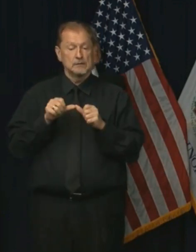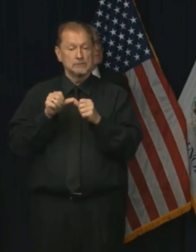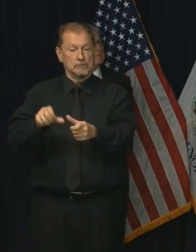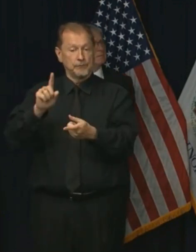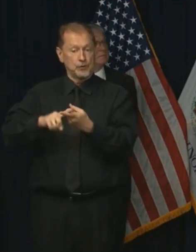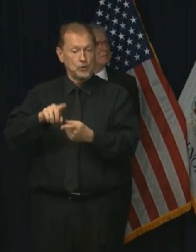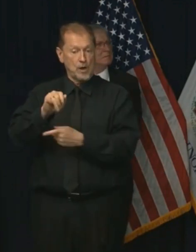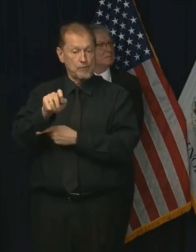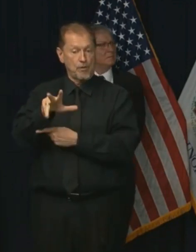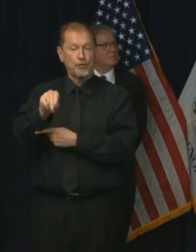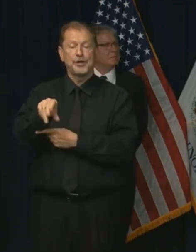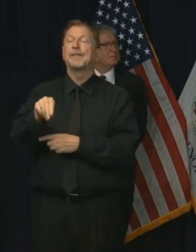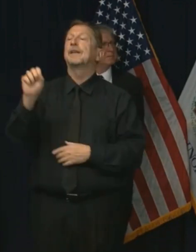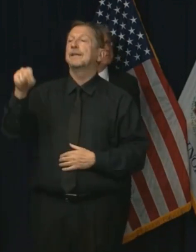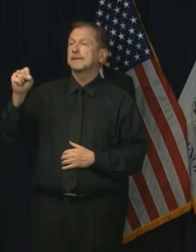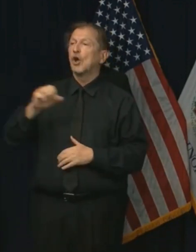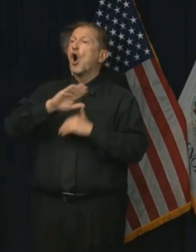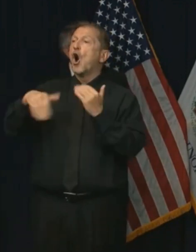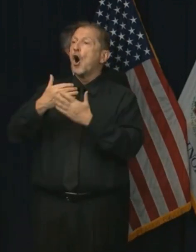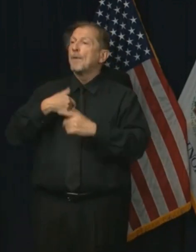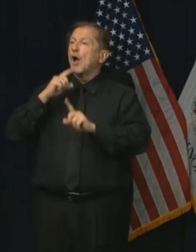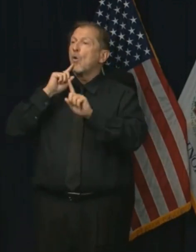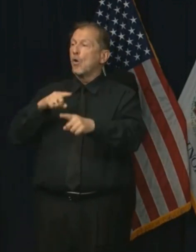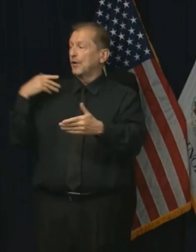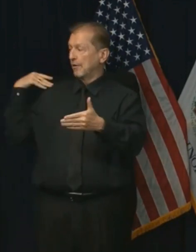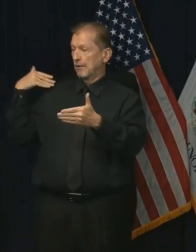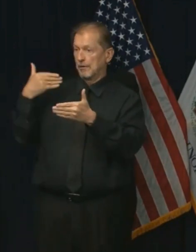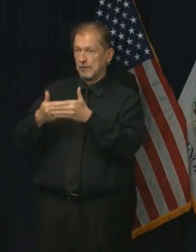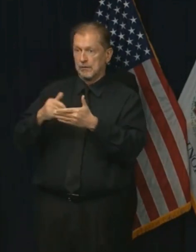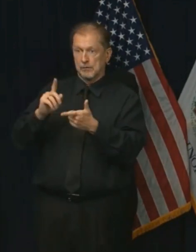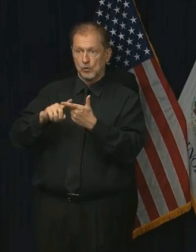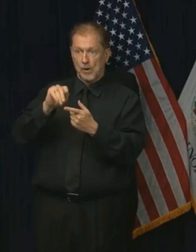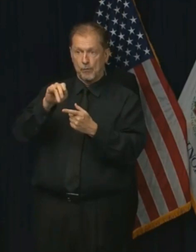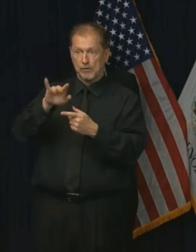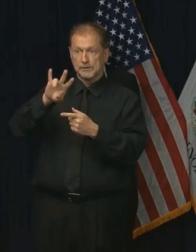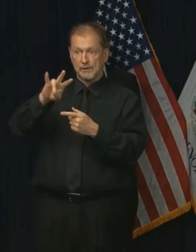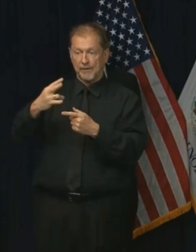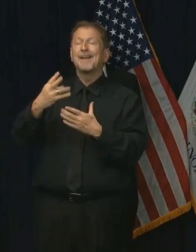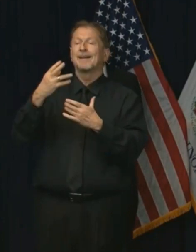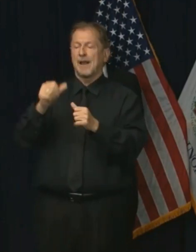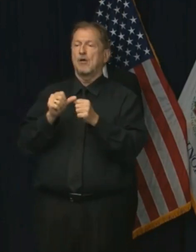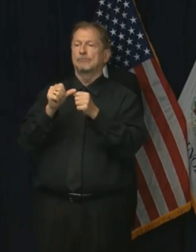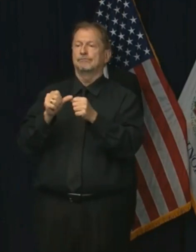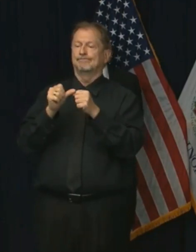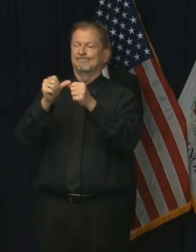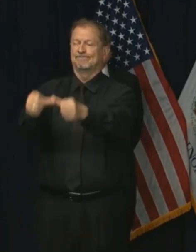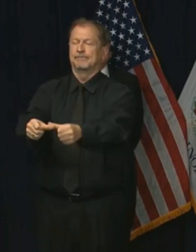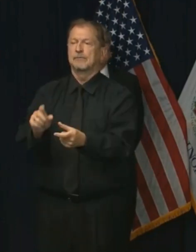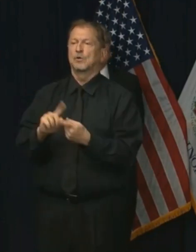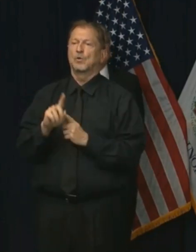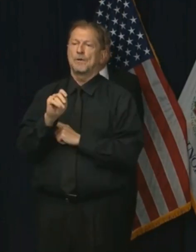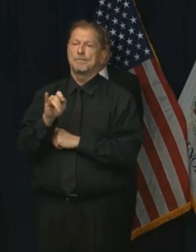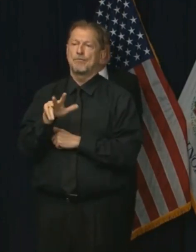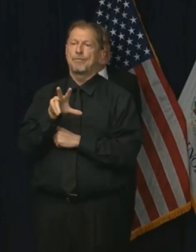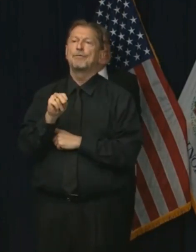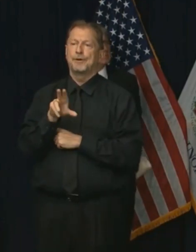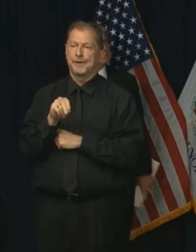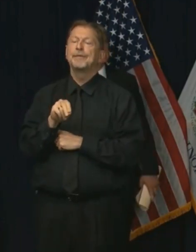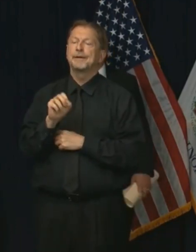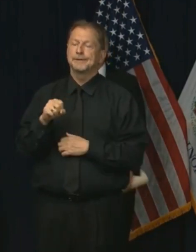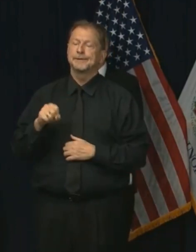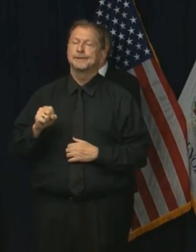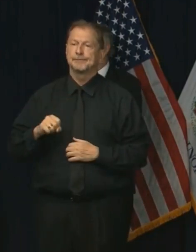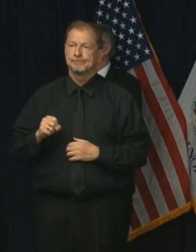Yes, everything that has been in place up to now will be extended through April 30th, the, you know, the night of April